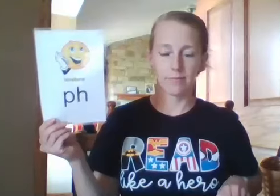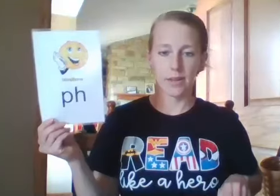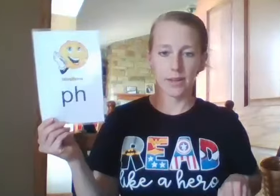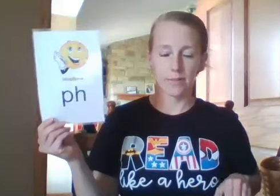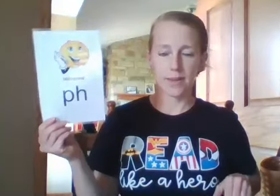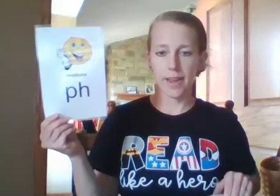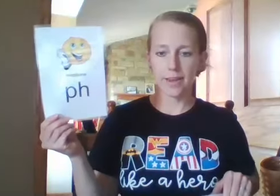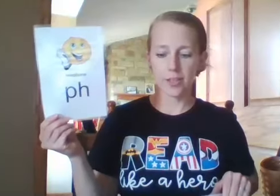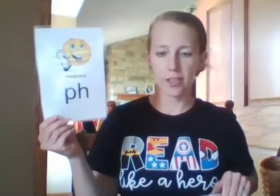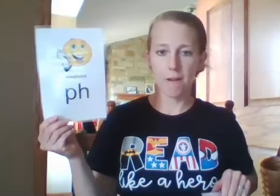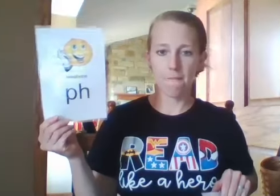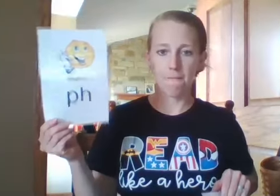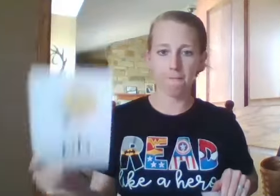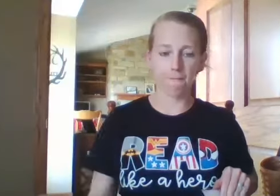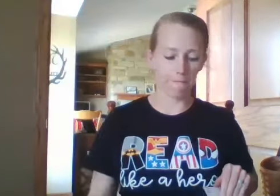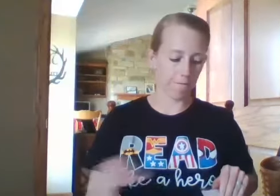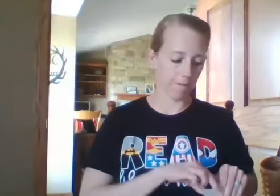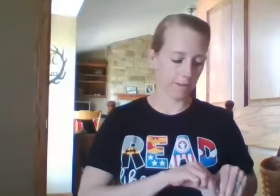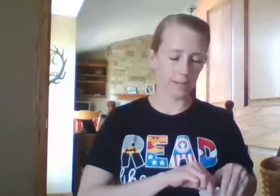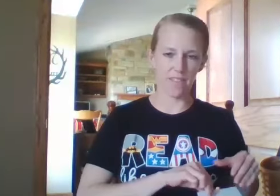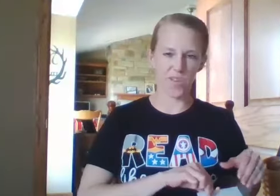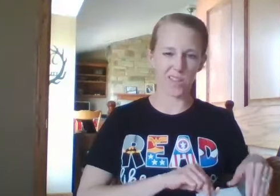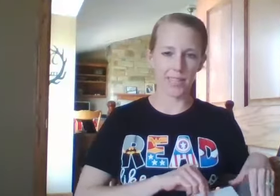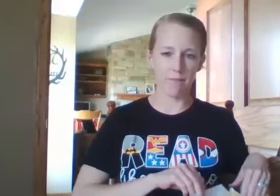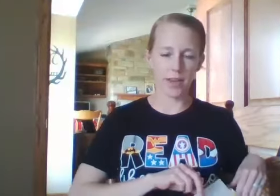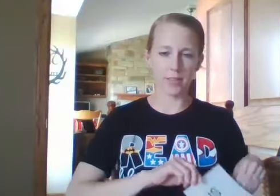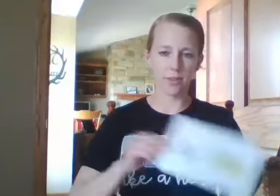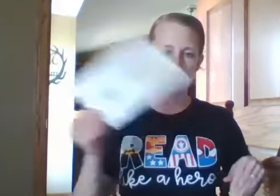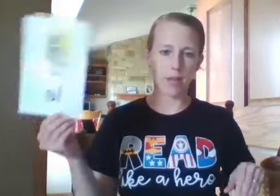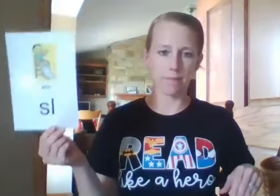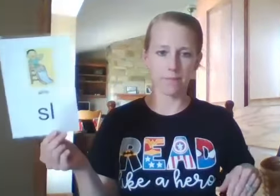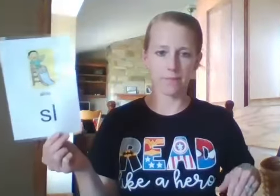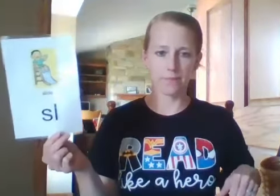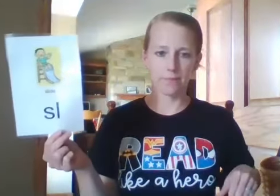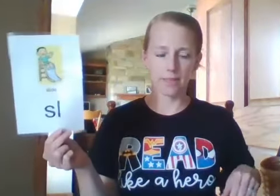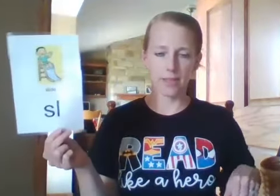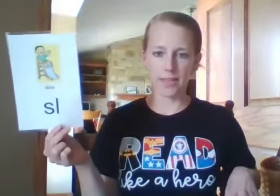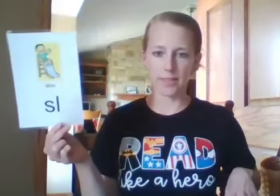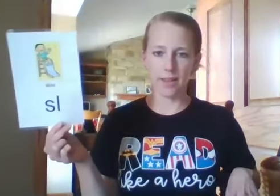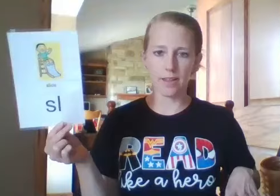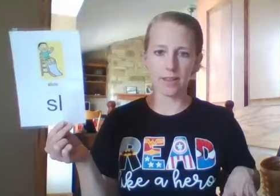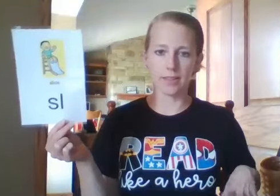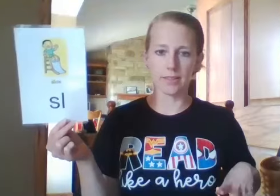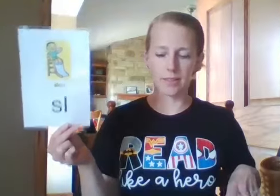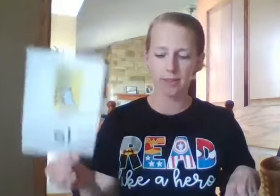P-h. P See if you can say them faster than me. S-l.unto.